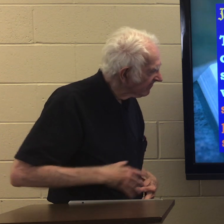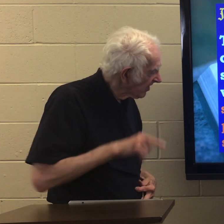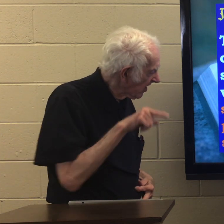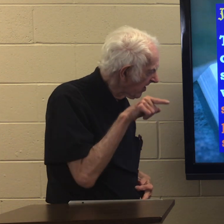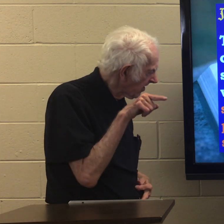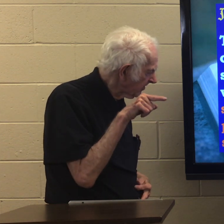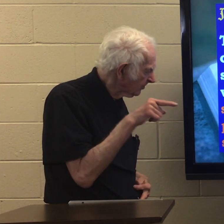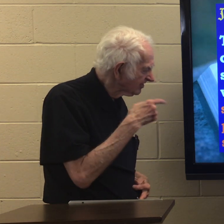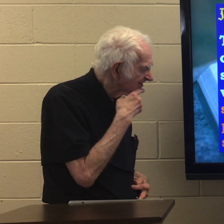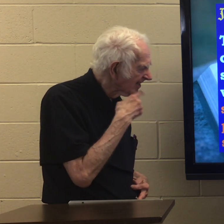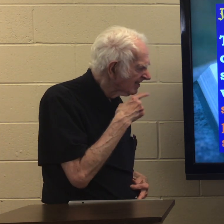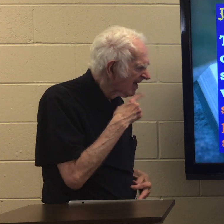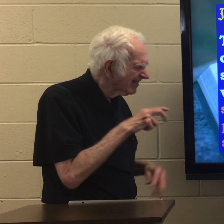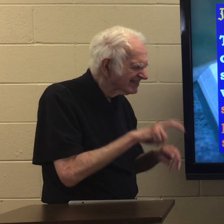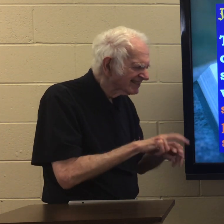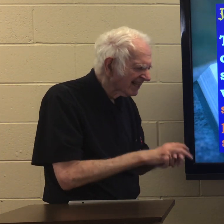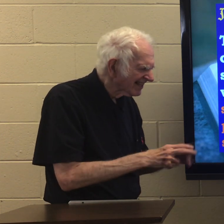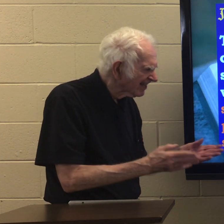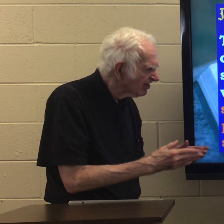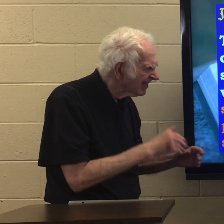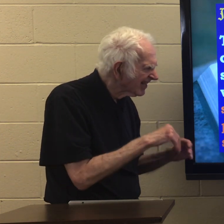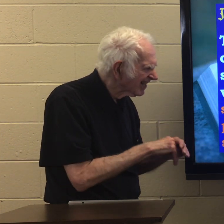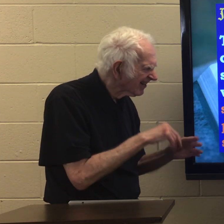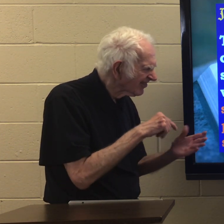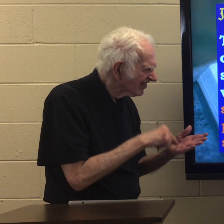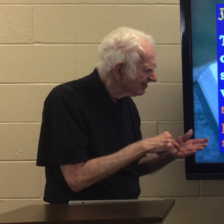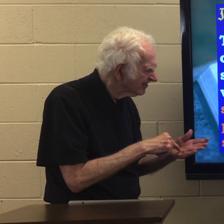You say sit here in this good seat